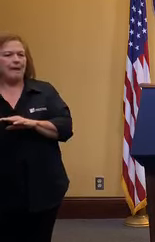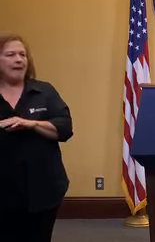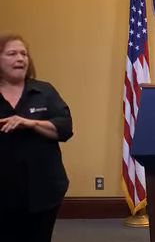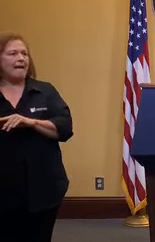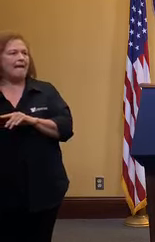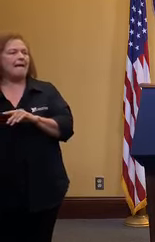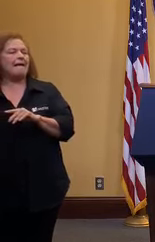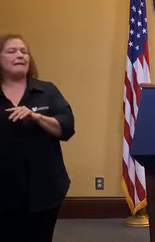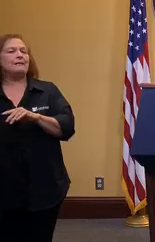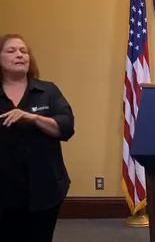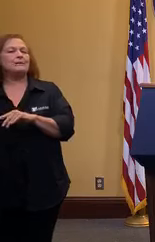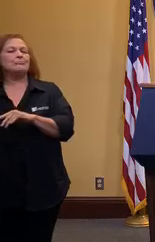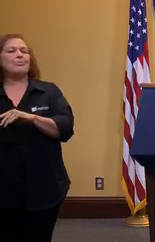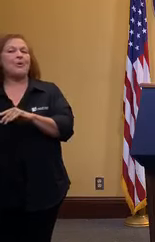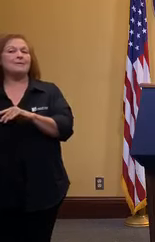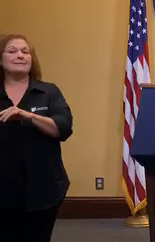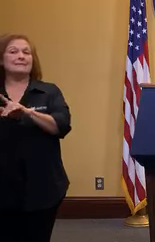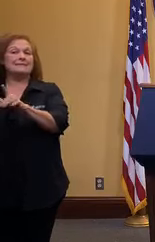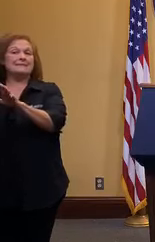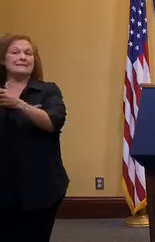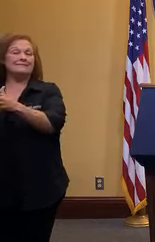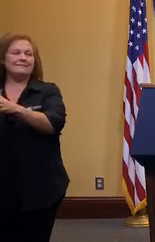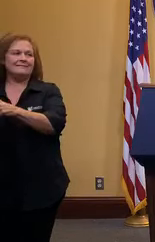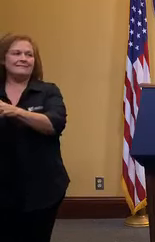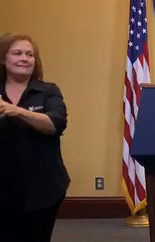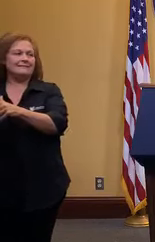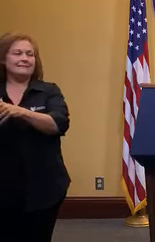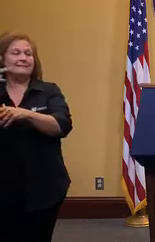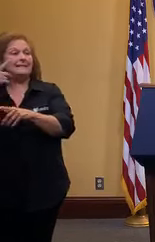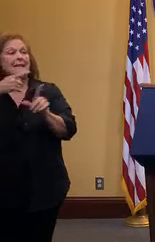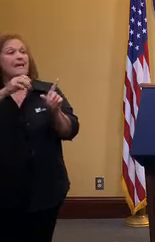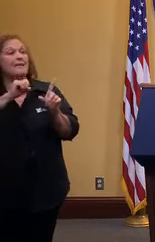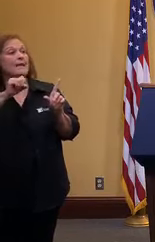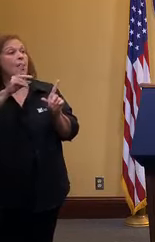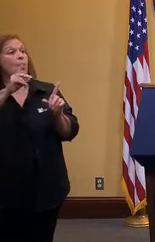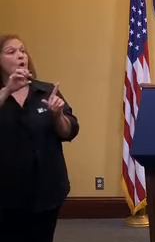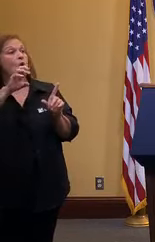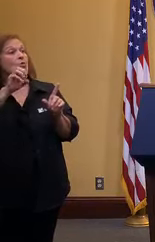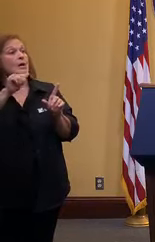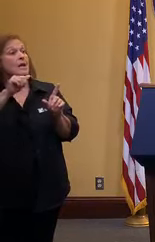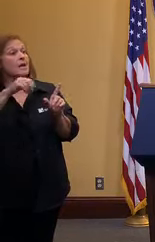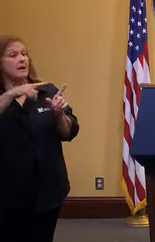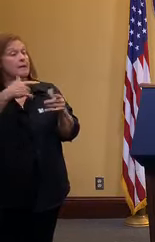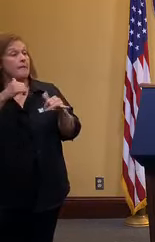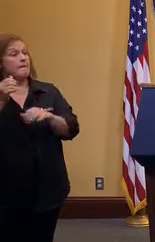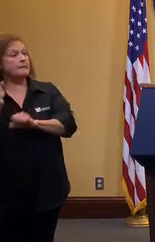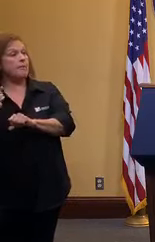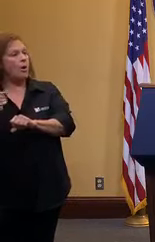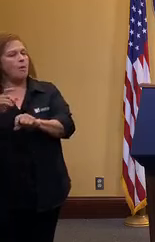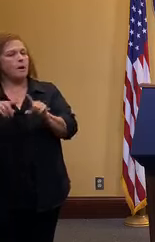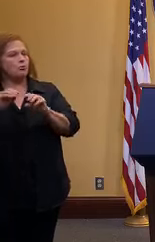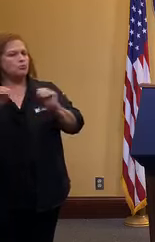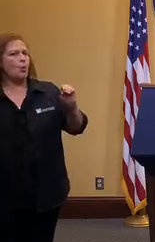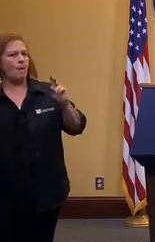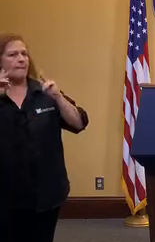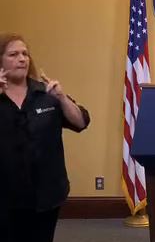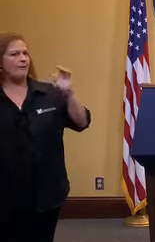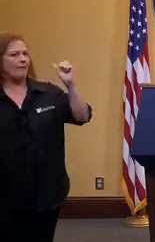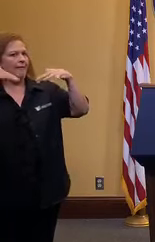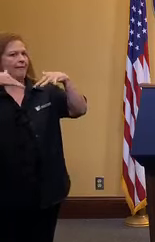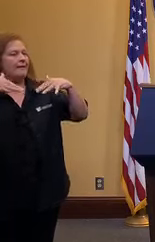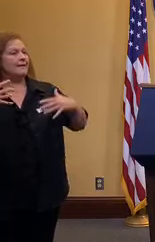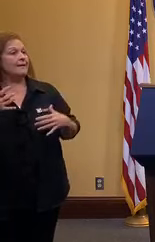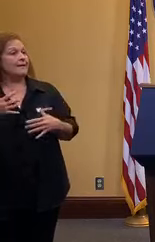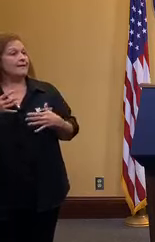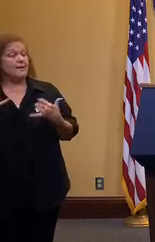are all looking at right now if you look at what's happening in south korea they're playing baseball to empty stadiums um right now